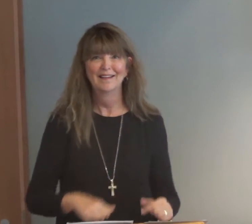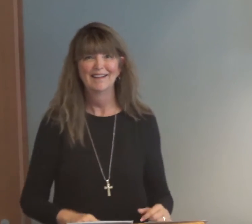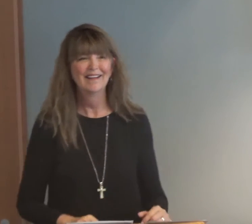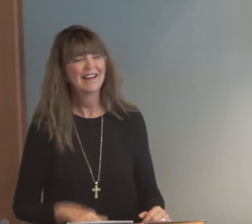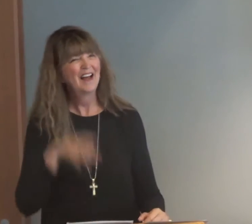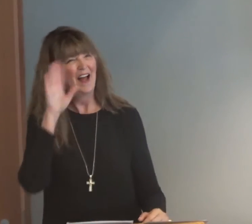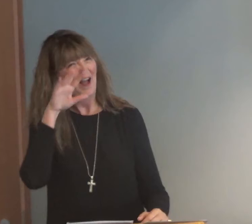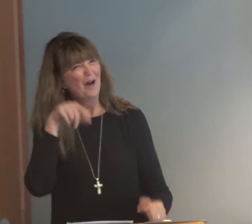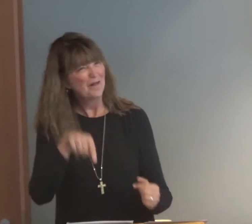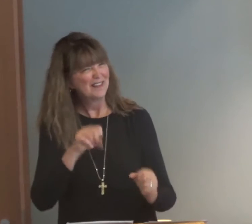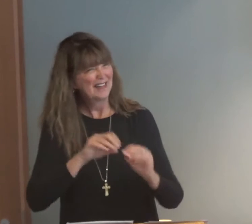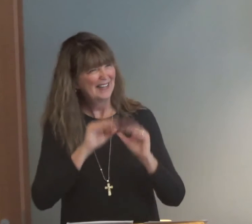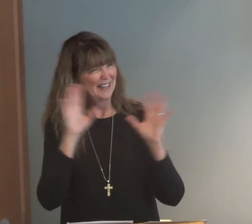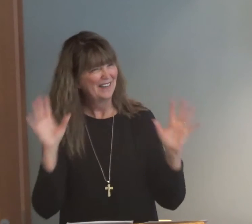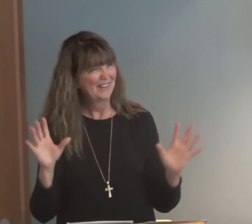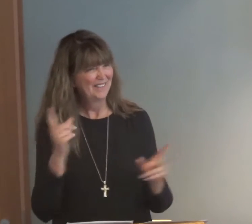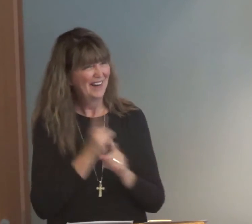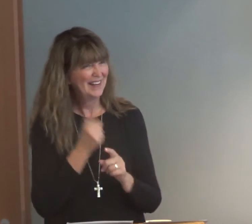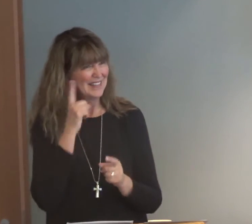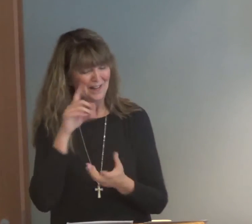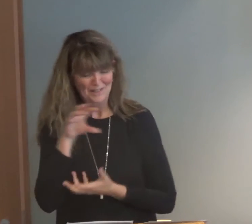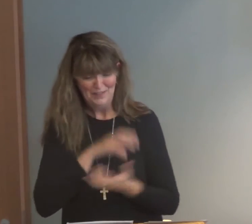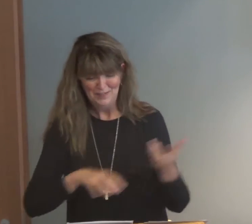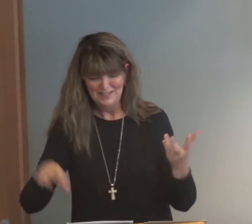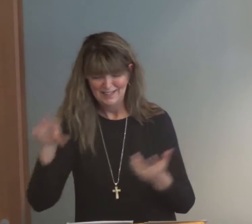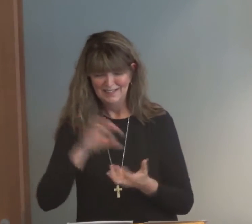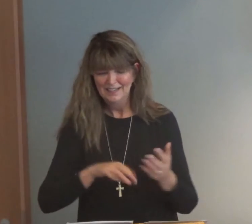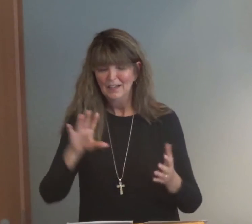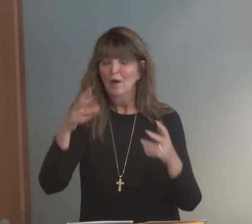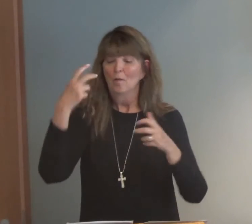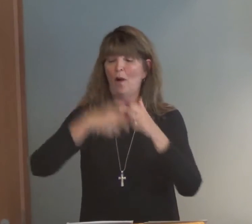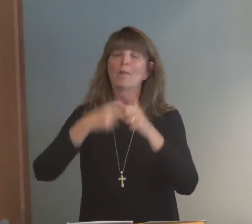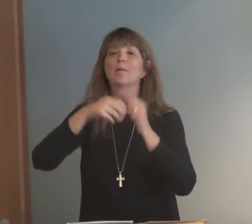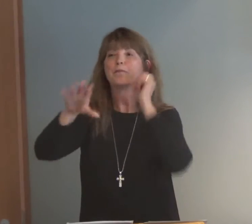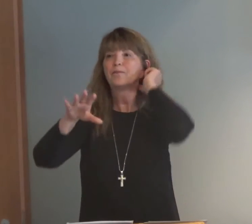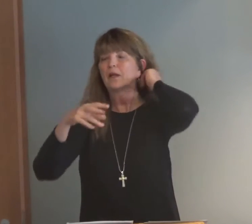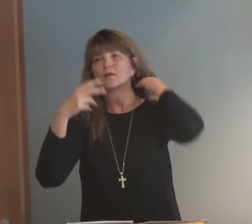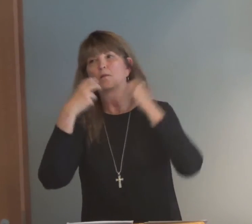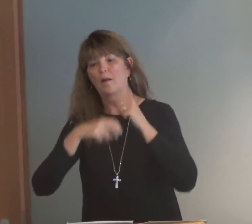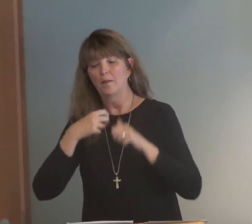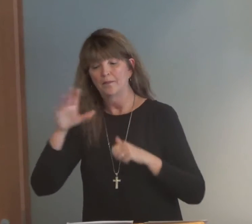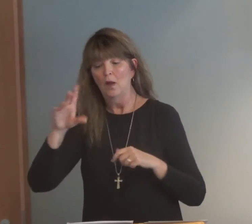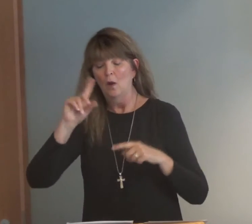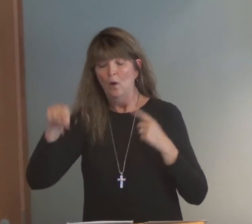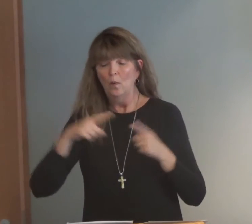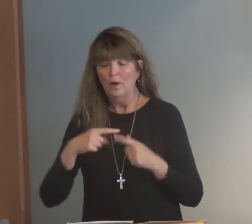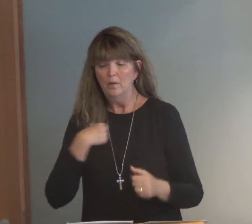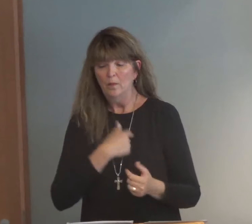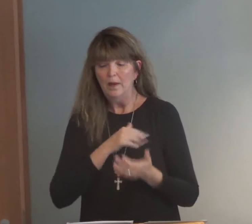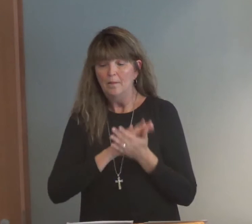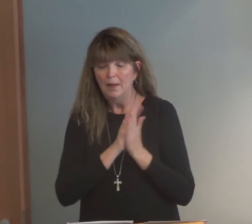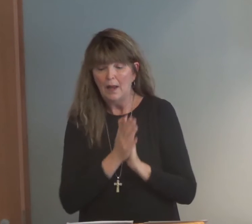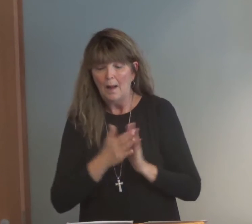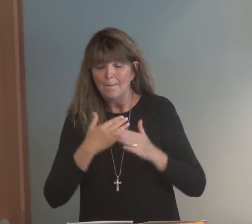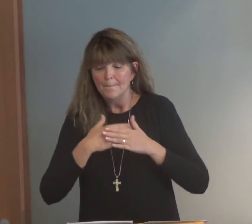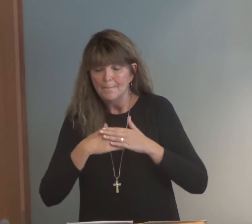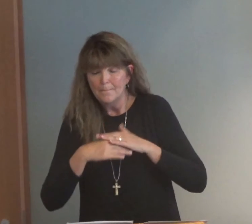nature in here, too, so we keep sinning. I hope that makes sense. I hope it's not too confusing to everybody. So the dilemma is,